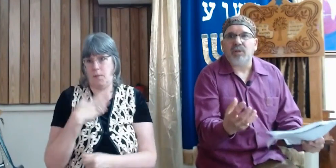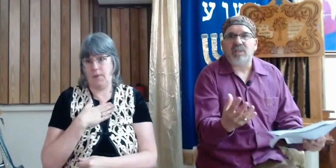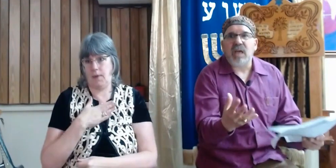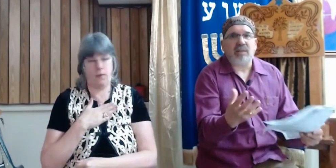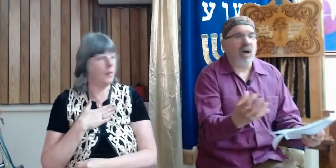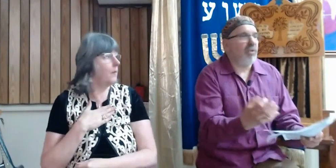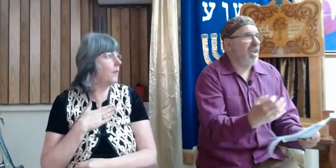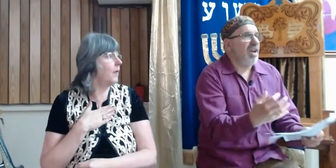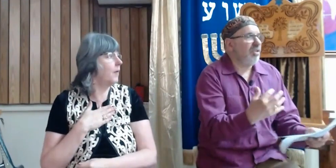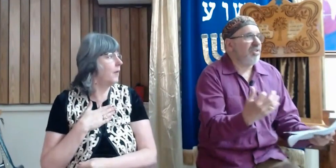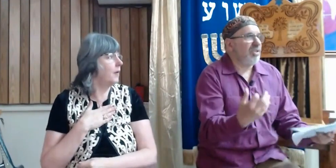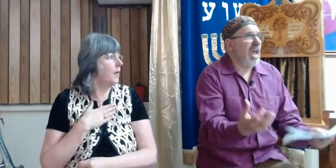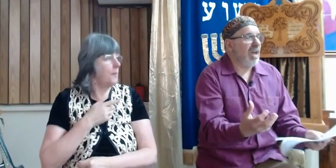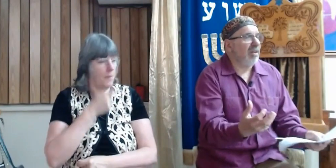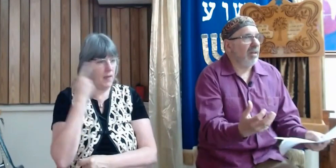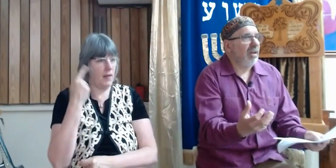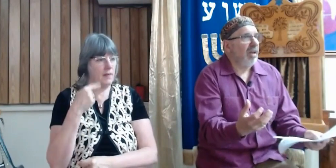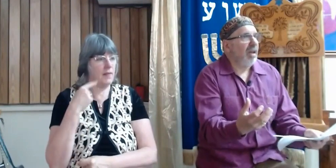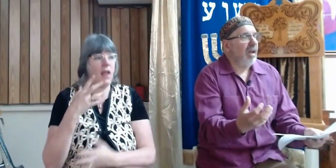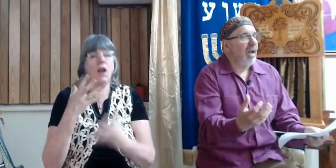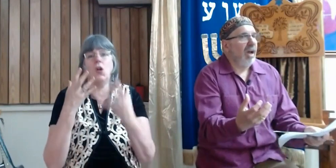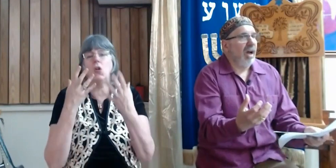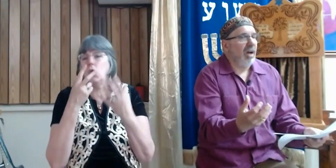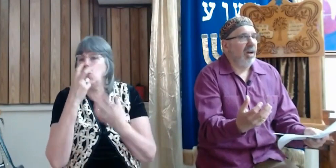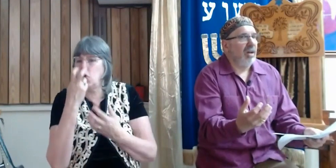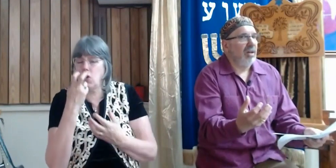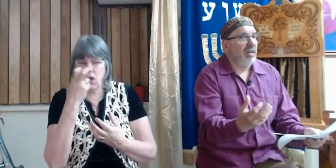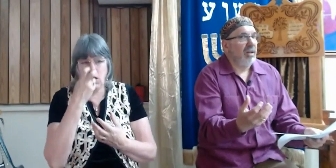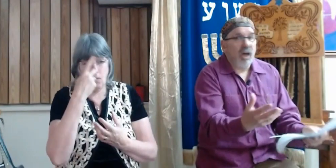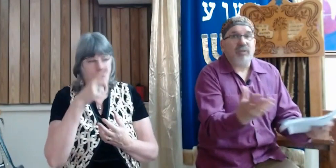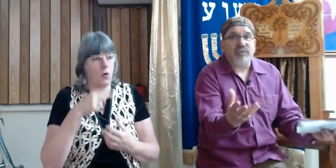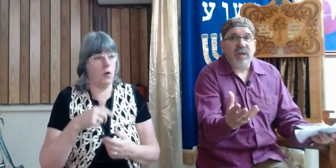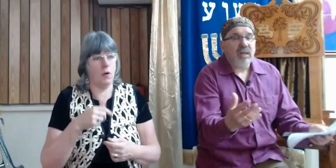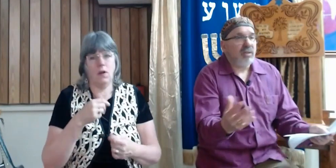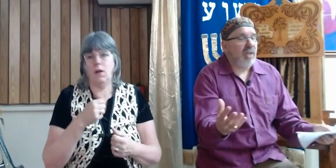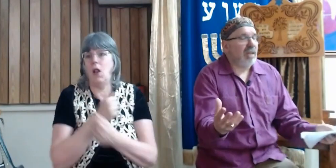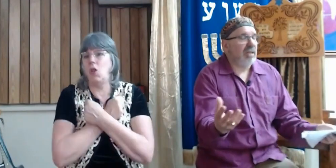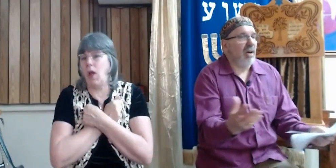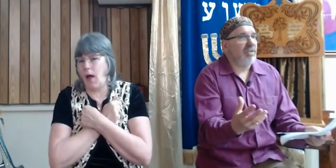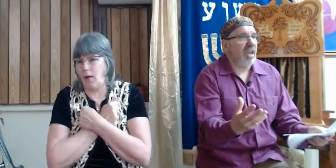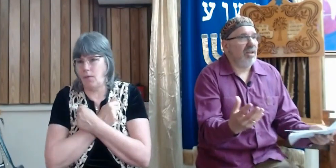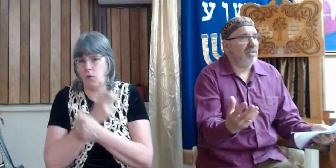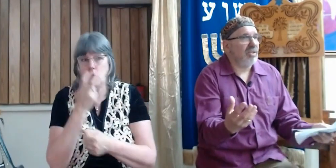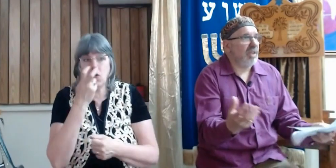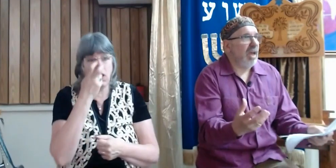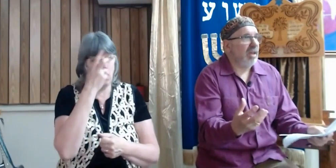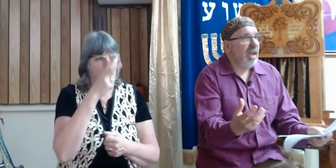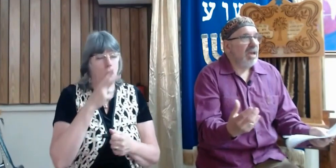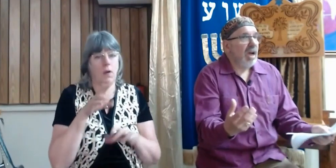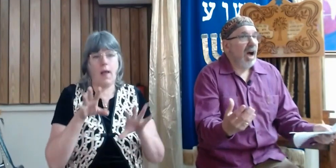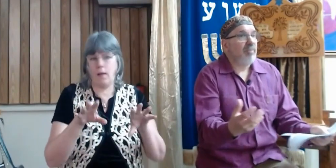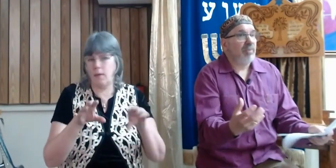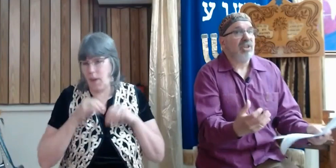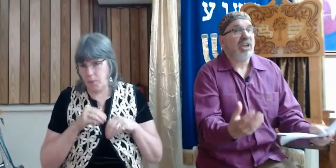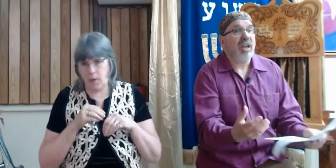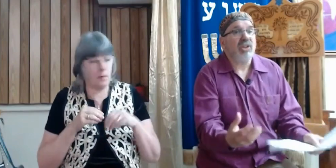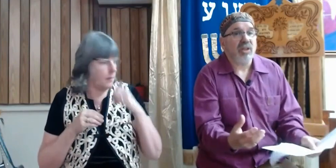because that's how they understand love. That's how they understand